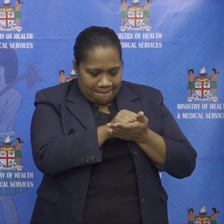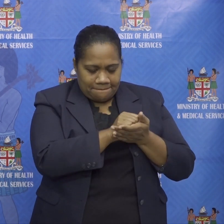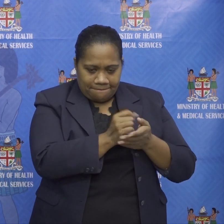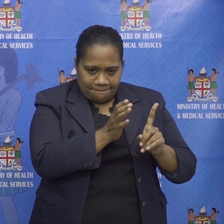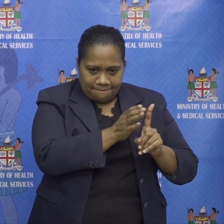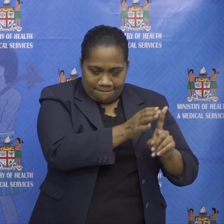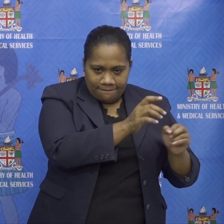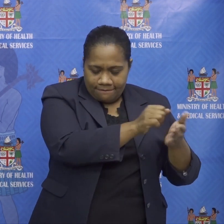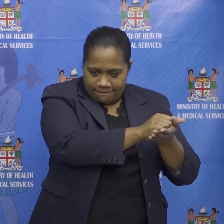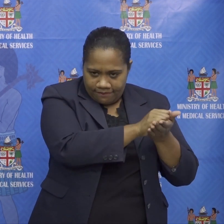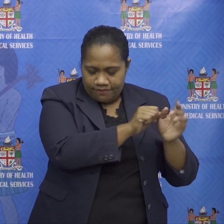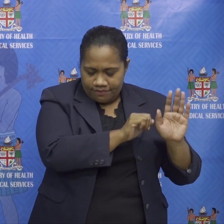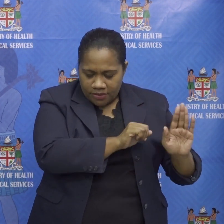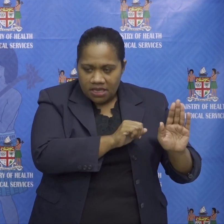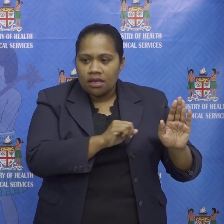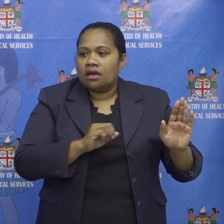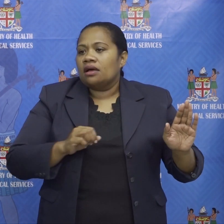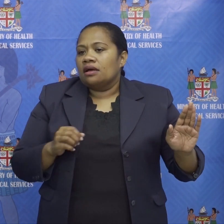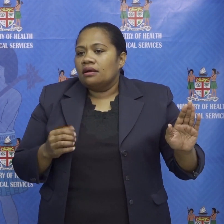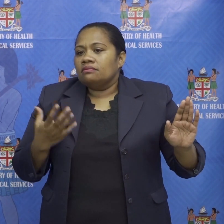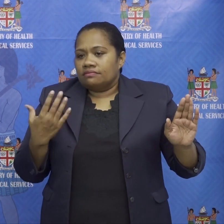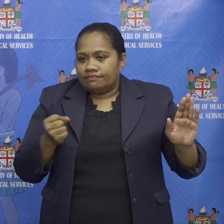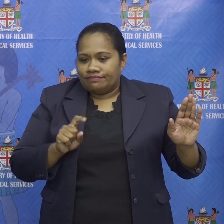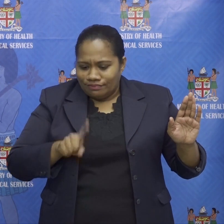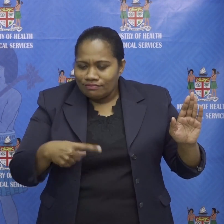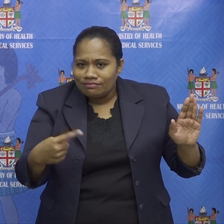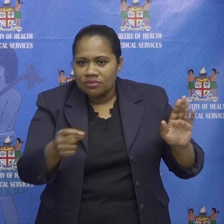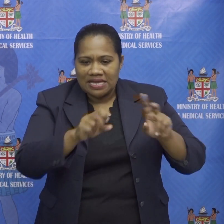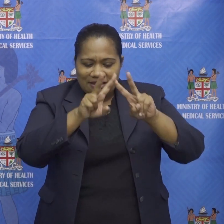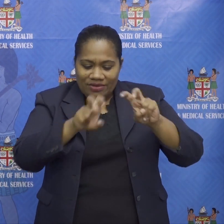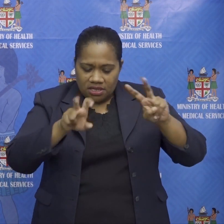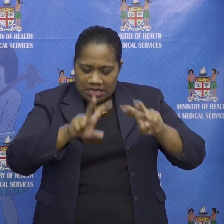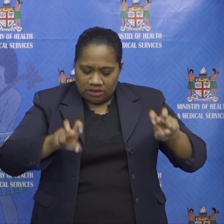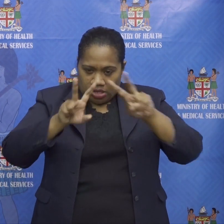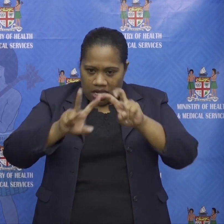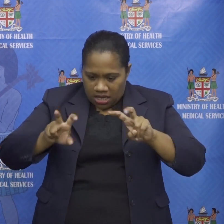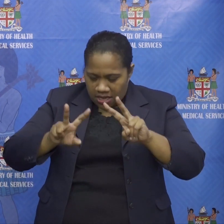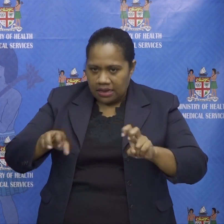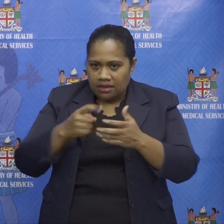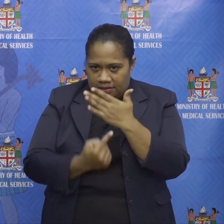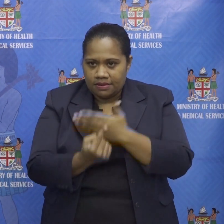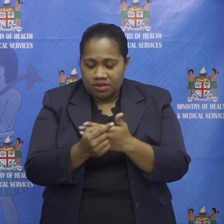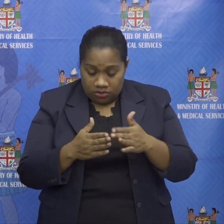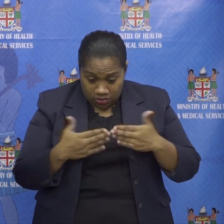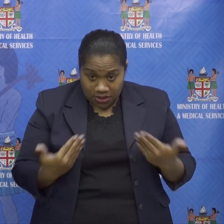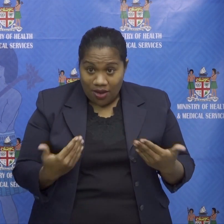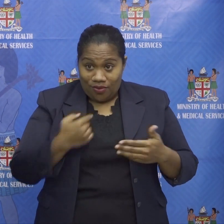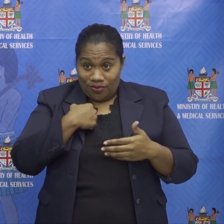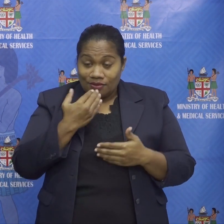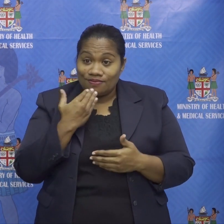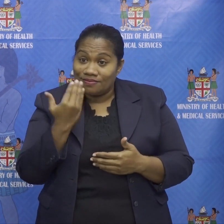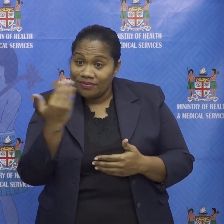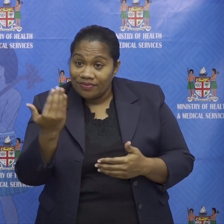um there is uh an ongoing investigation and right now as i speak a